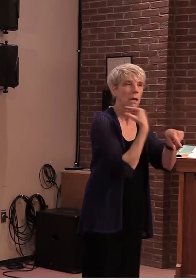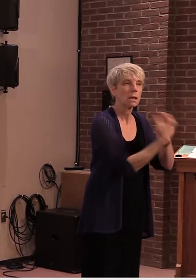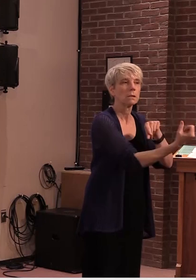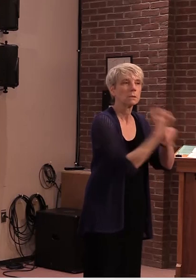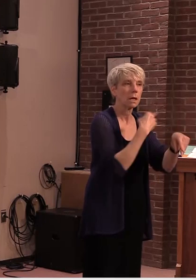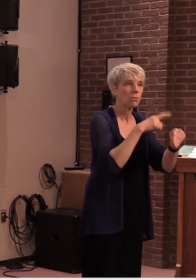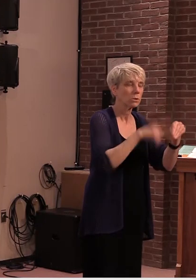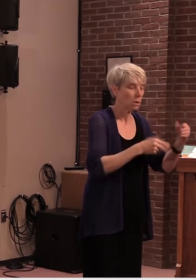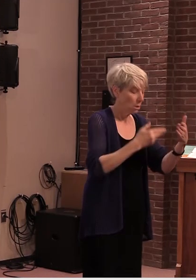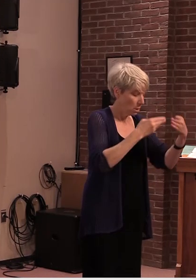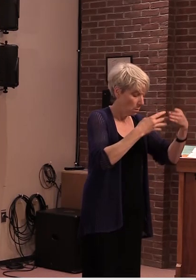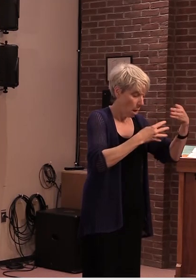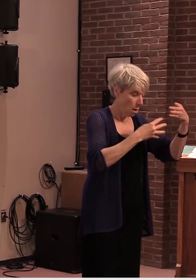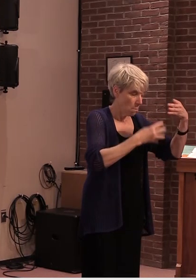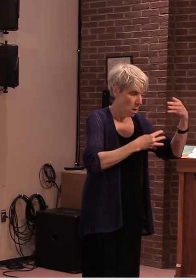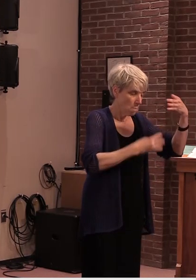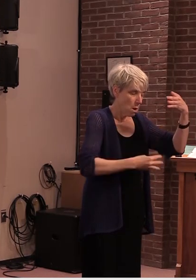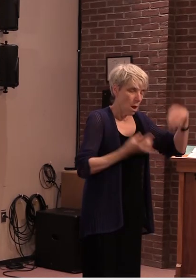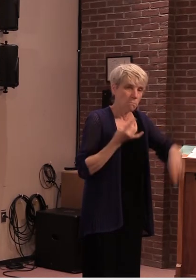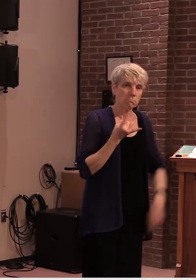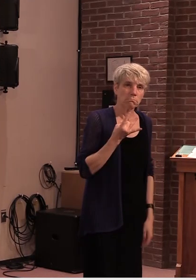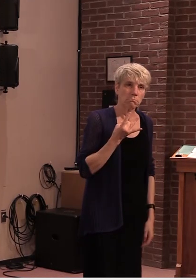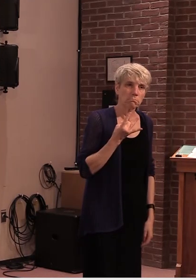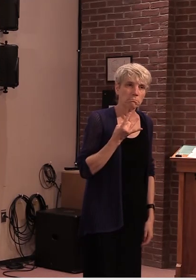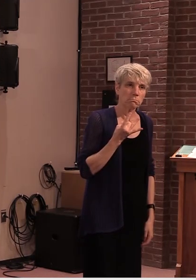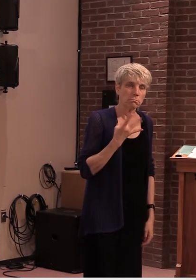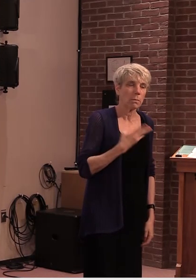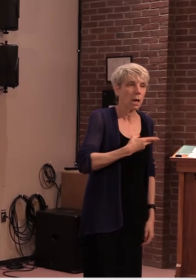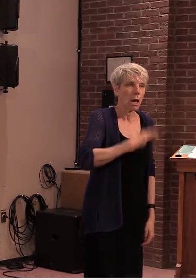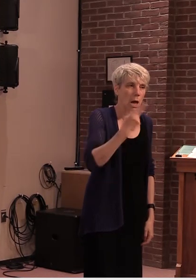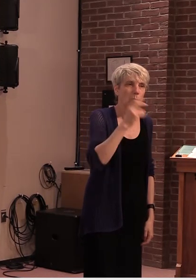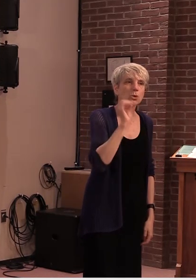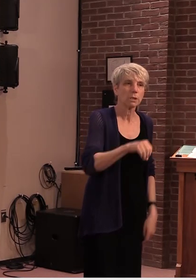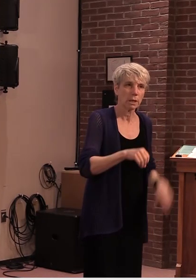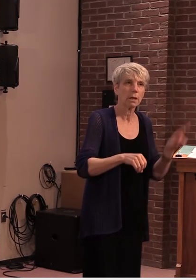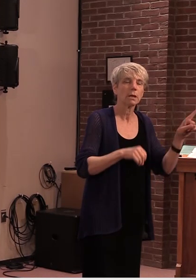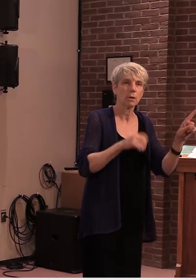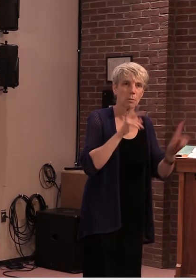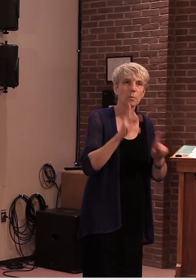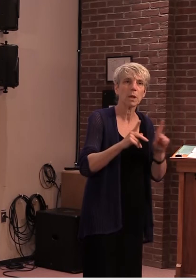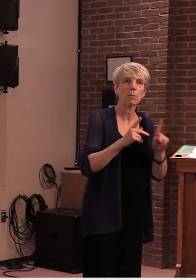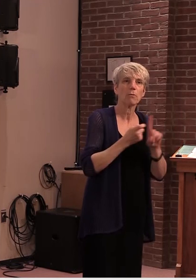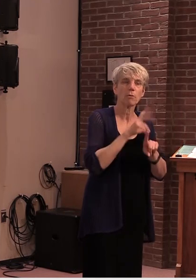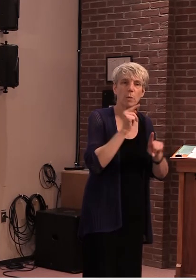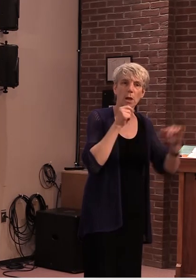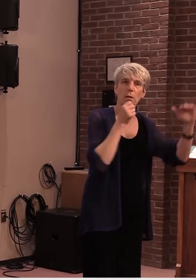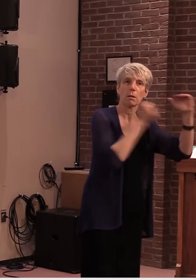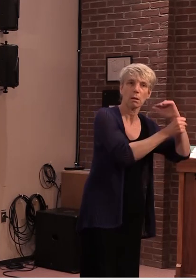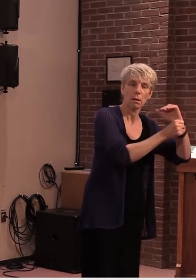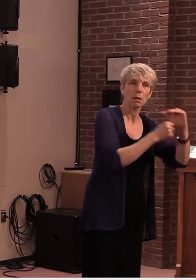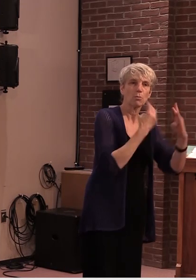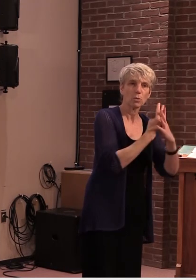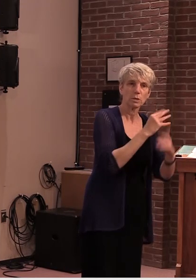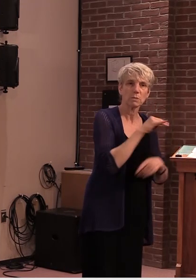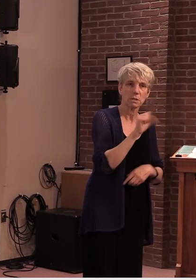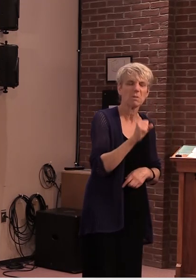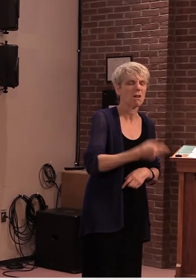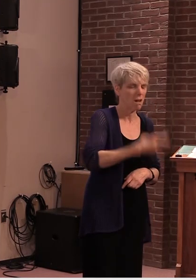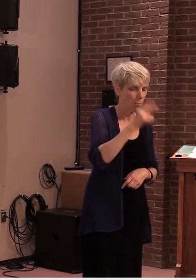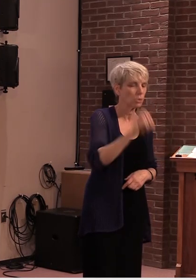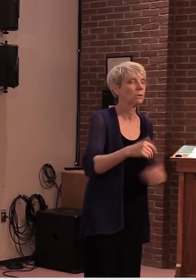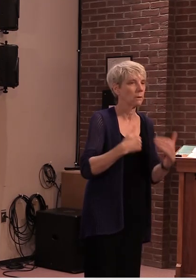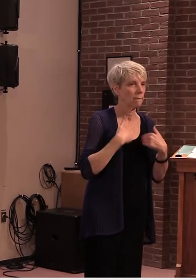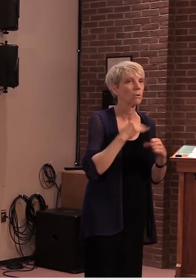very serious picture of the spread of the virus amongst the vermont population at tallahachie as the